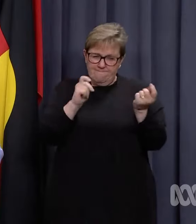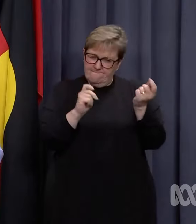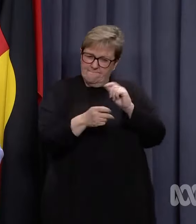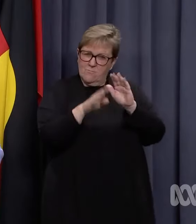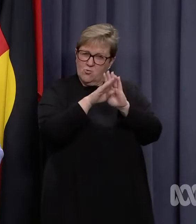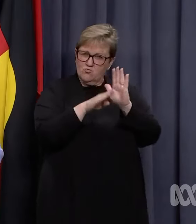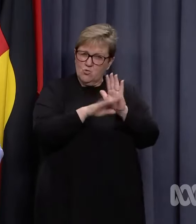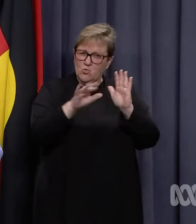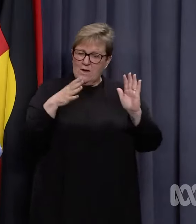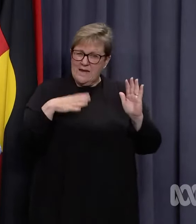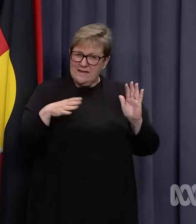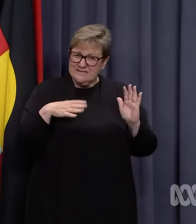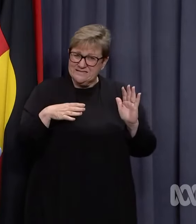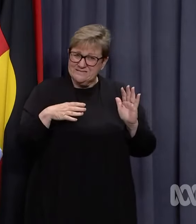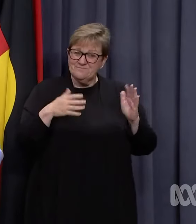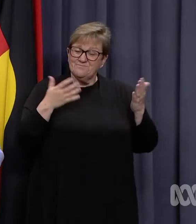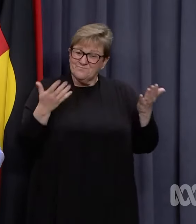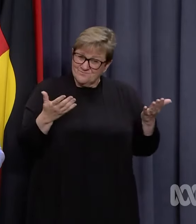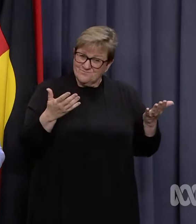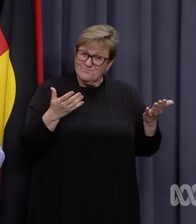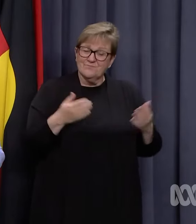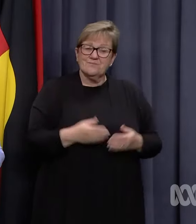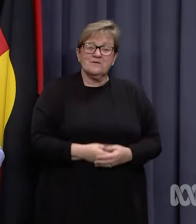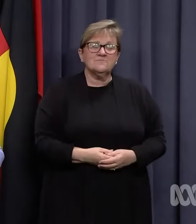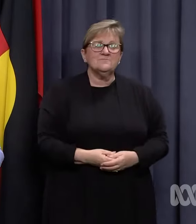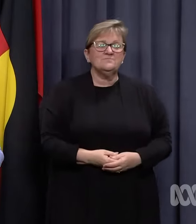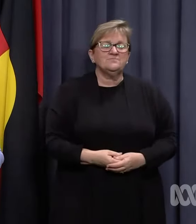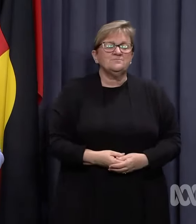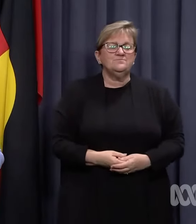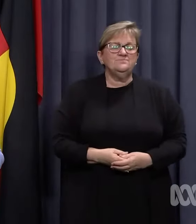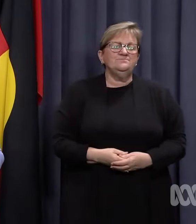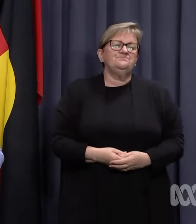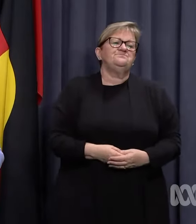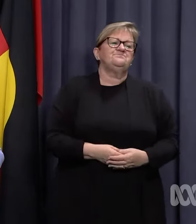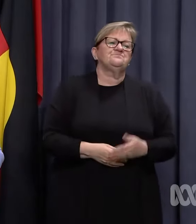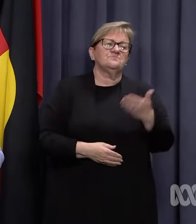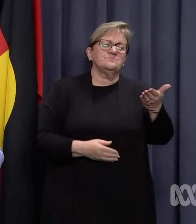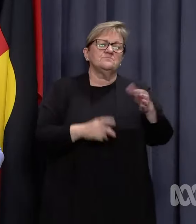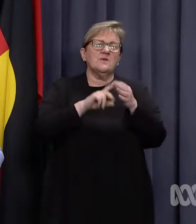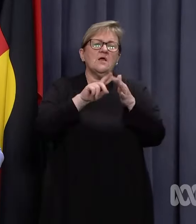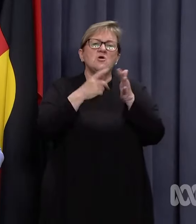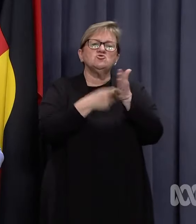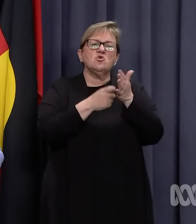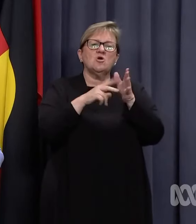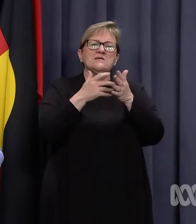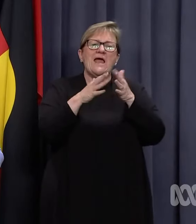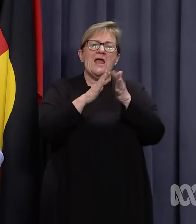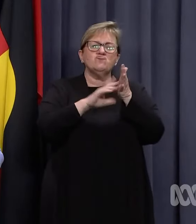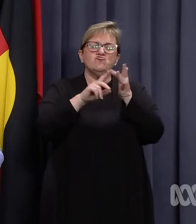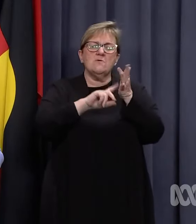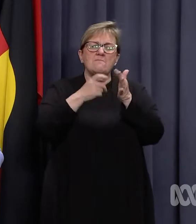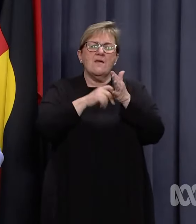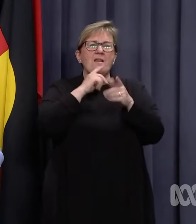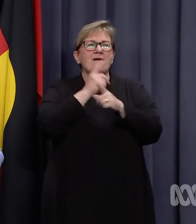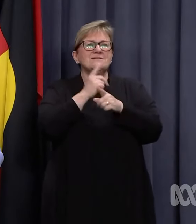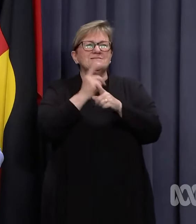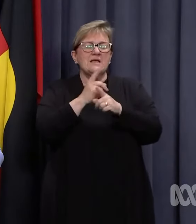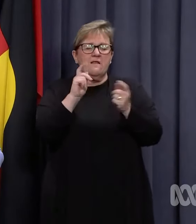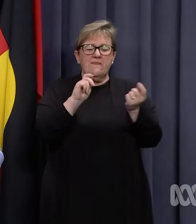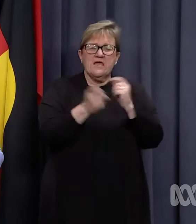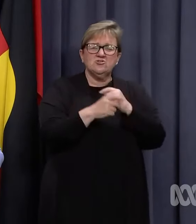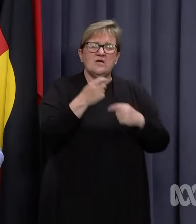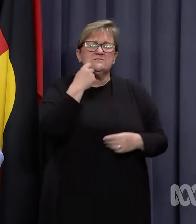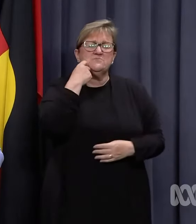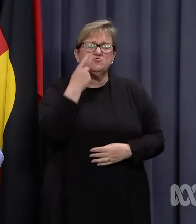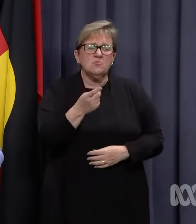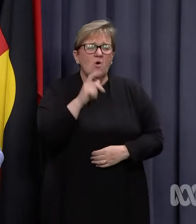settings and the requirements as we needed to. Can I ask you a response to Dr Andrew Miller who says that this latest adjustment tomorrow